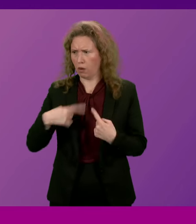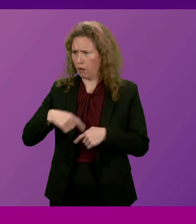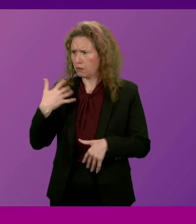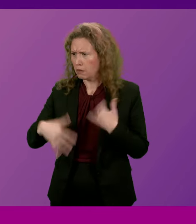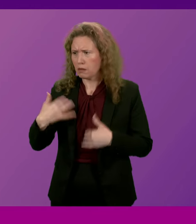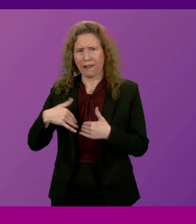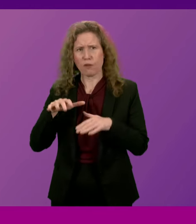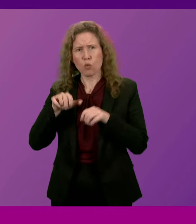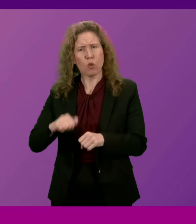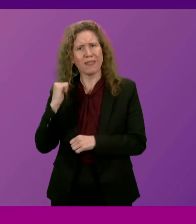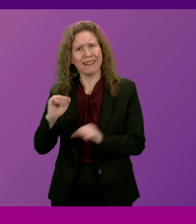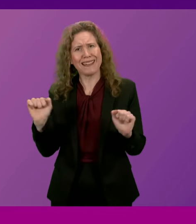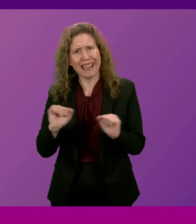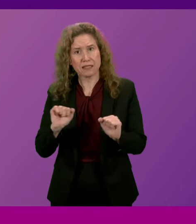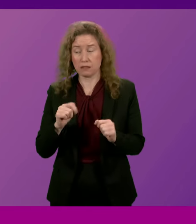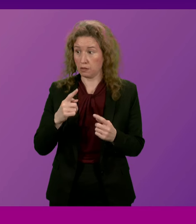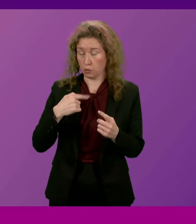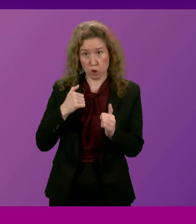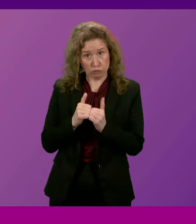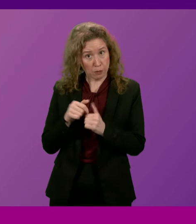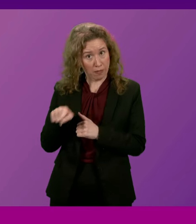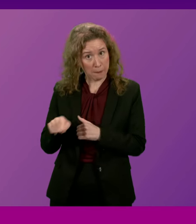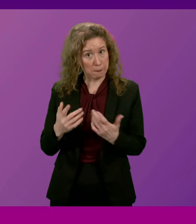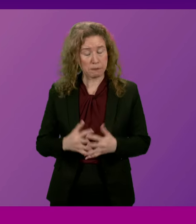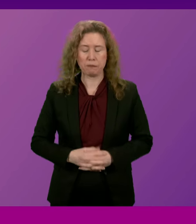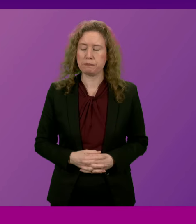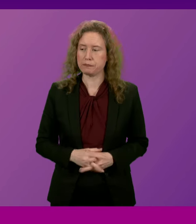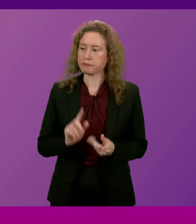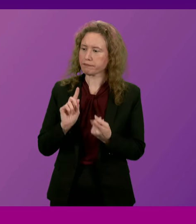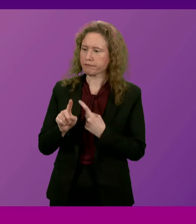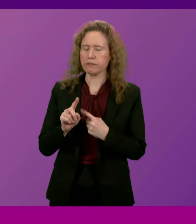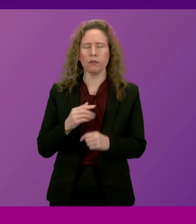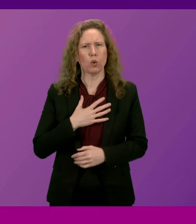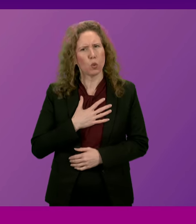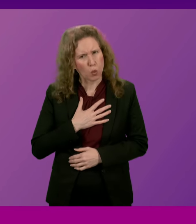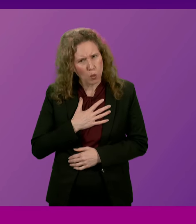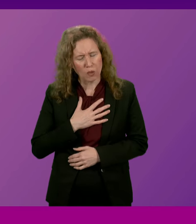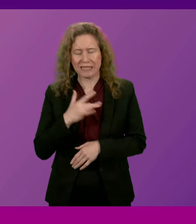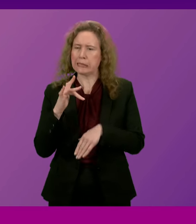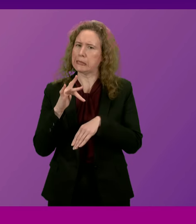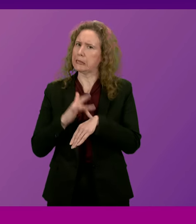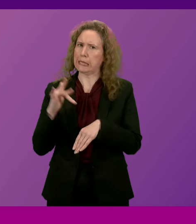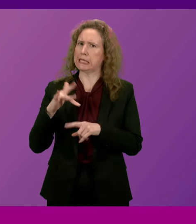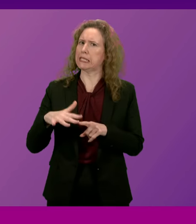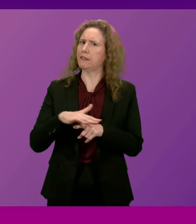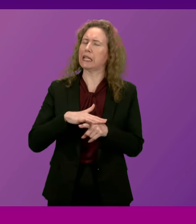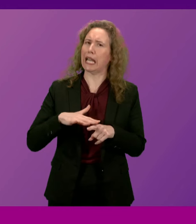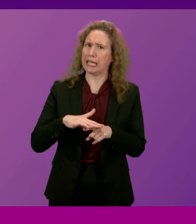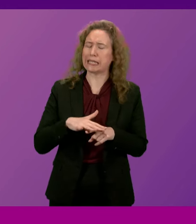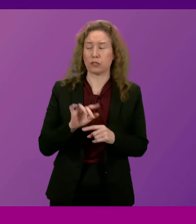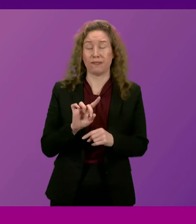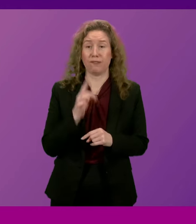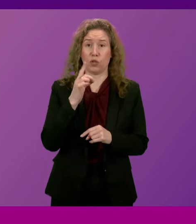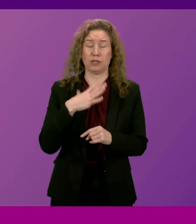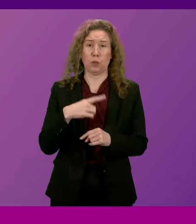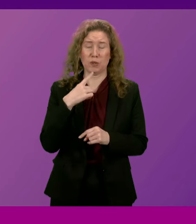of Alistair Wilson? First Minister. President officer, this is obviously an incredibly sensitive case and the first thing I want to